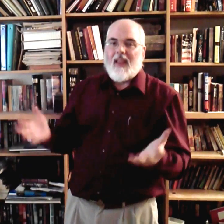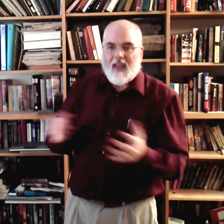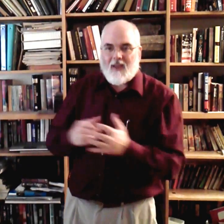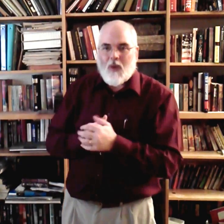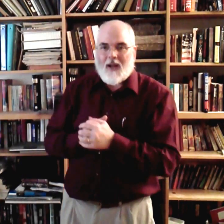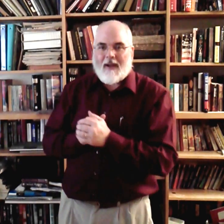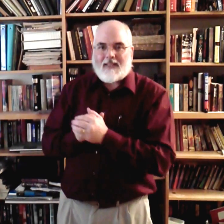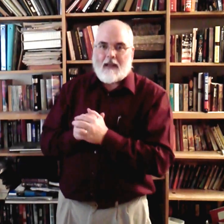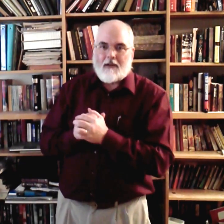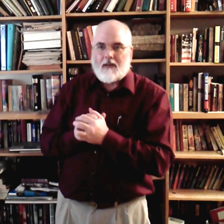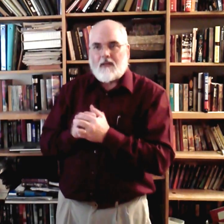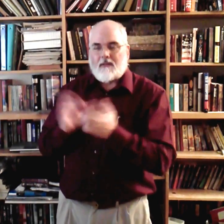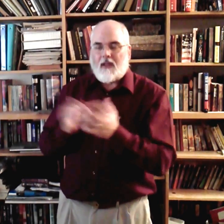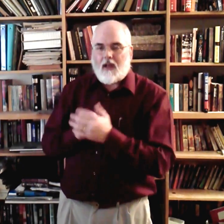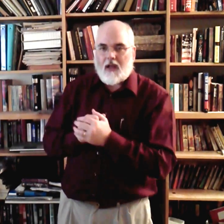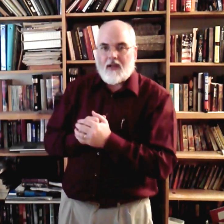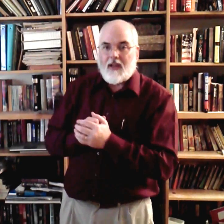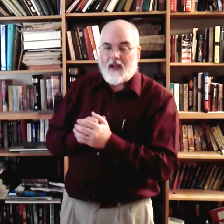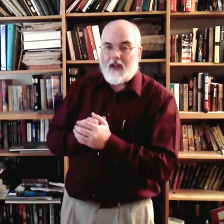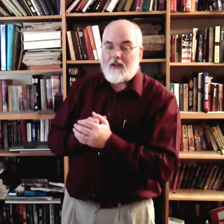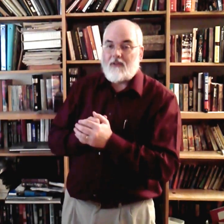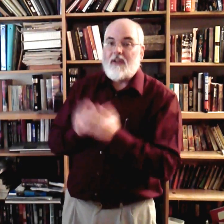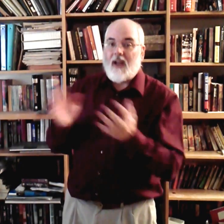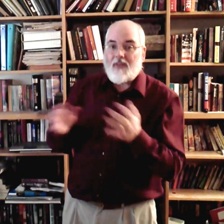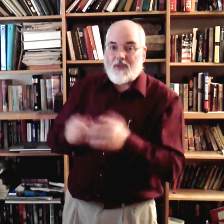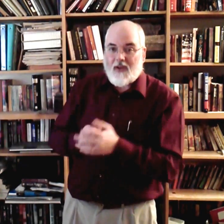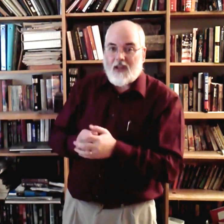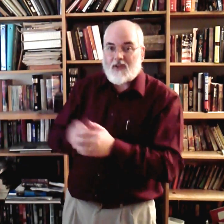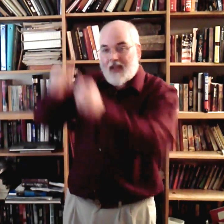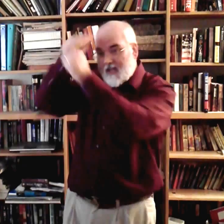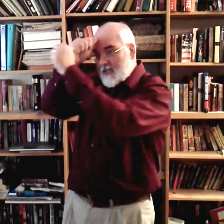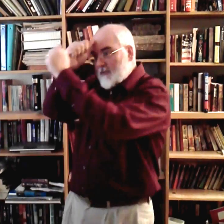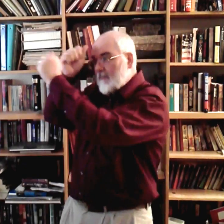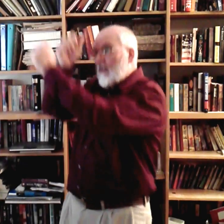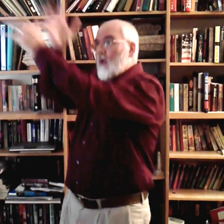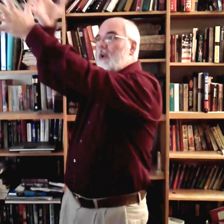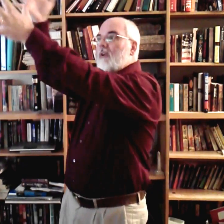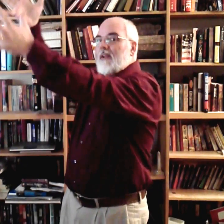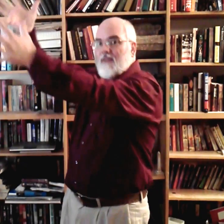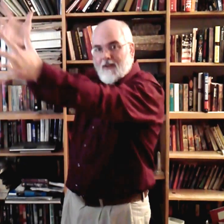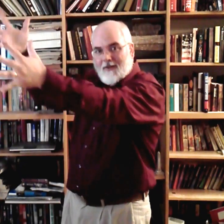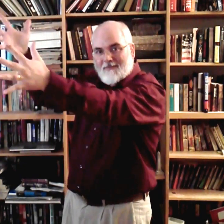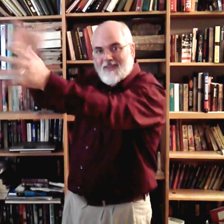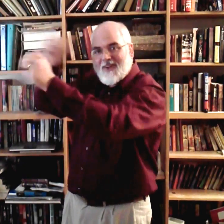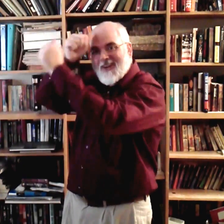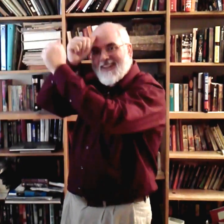And while it might sound a little odd. Uh. God the Father is like an exploding grandfather. Alright?